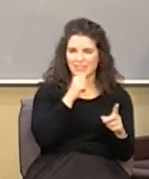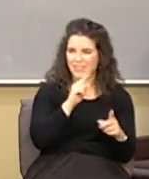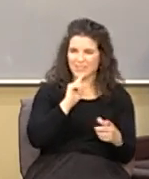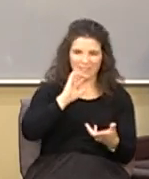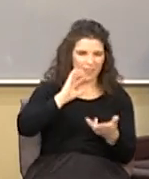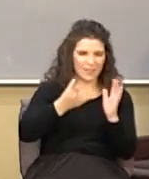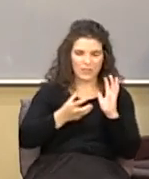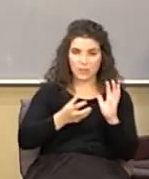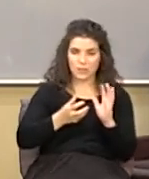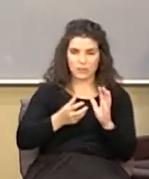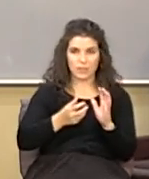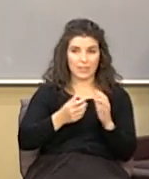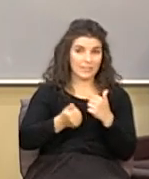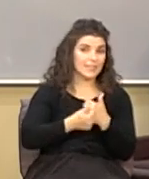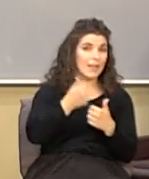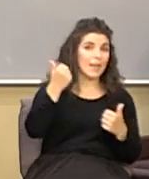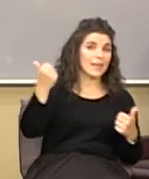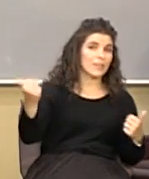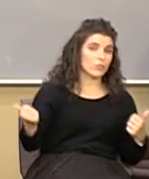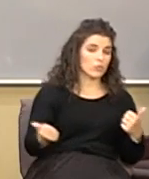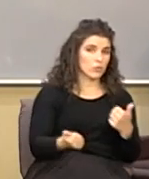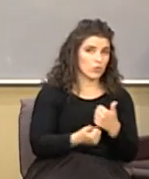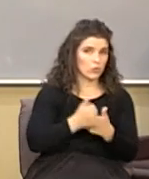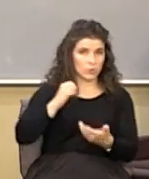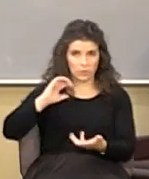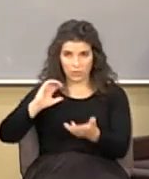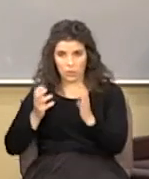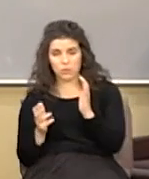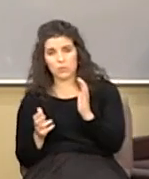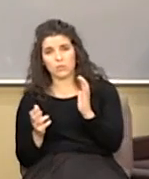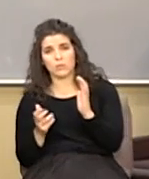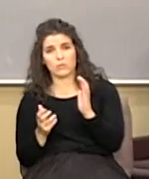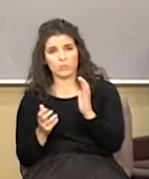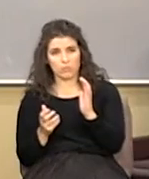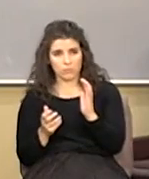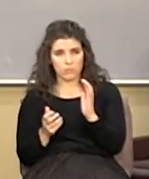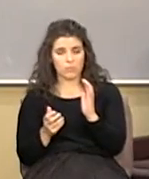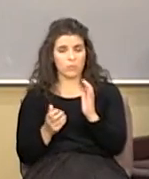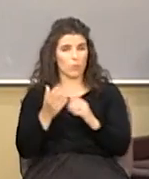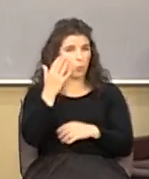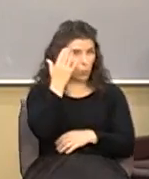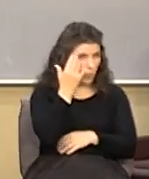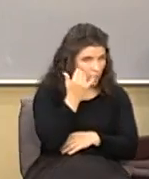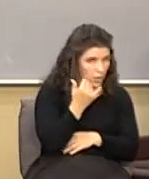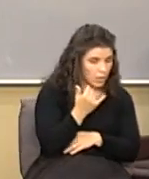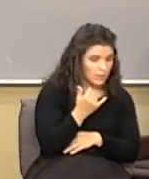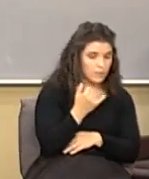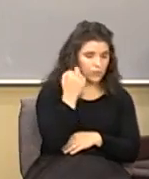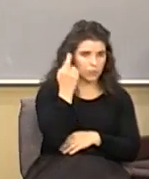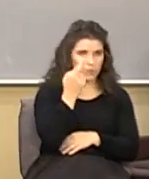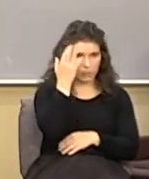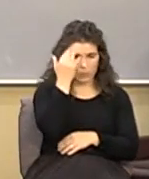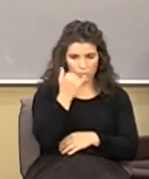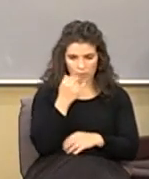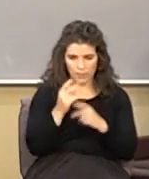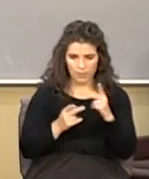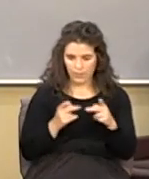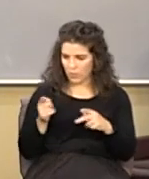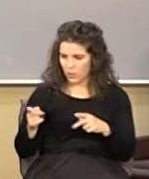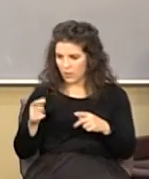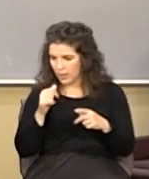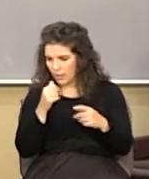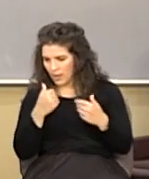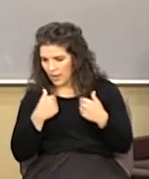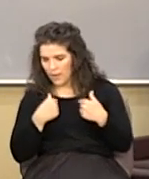it's not just nonsense it's dangerous nonsense because the the reason these people don't they have